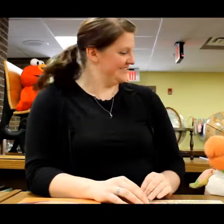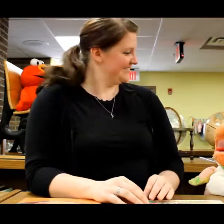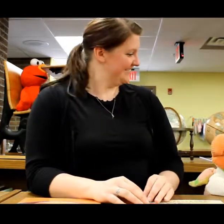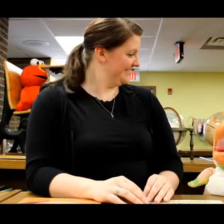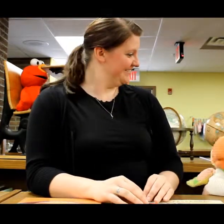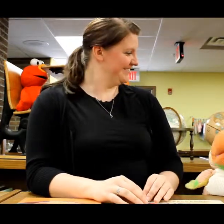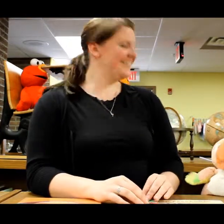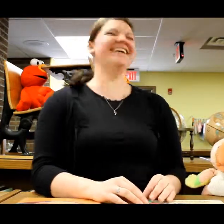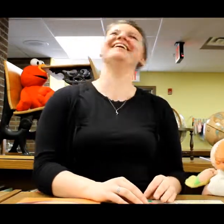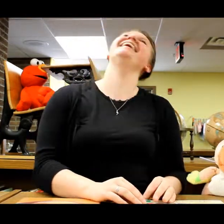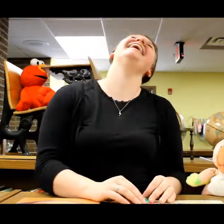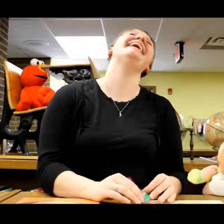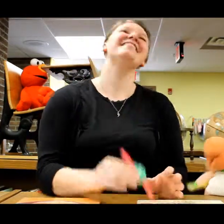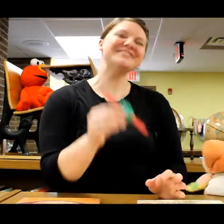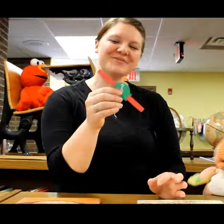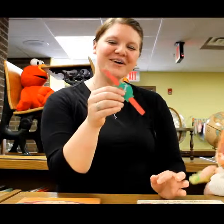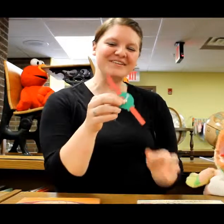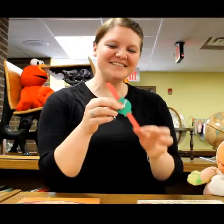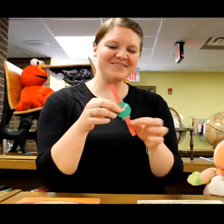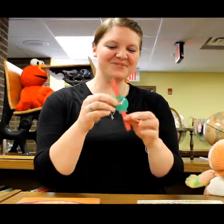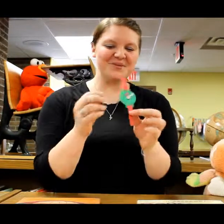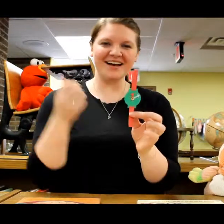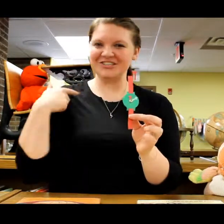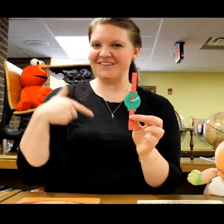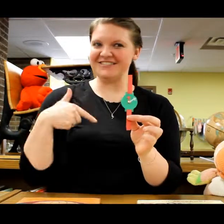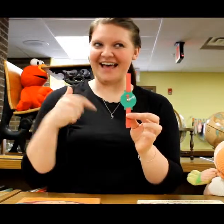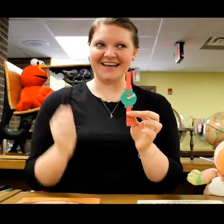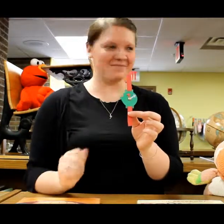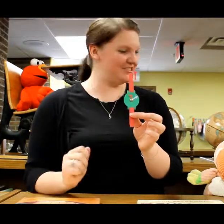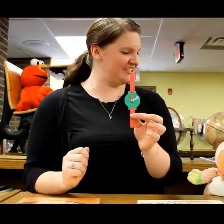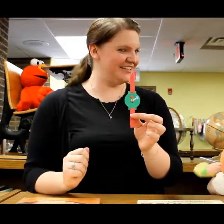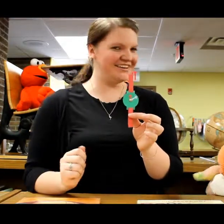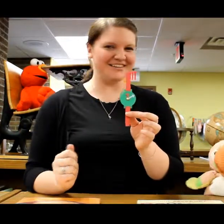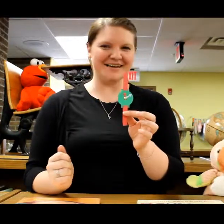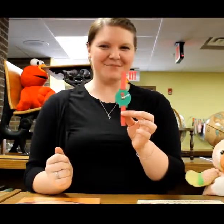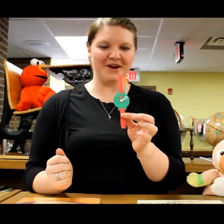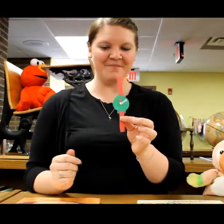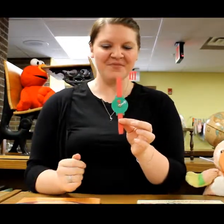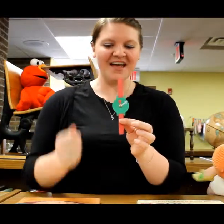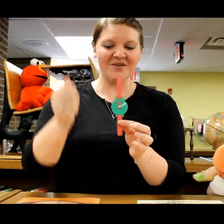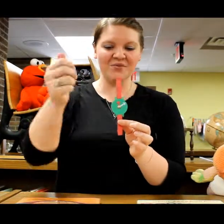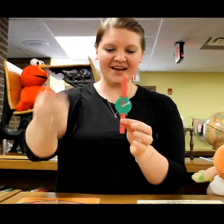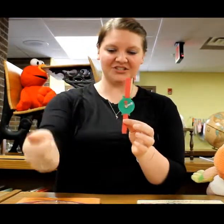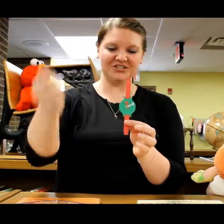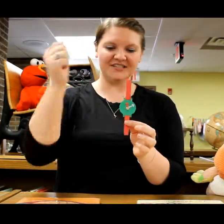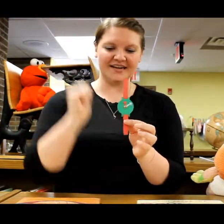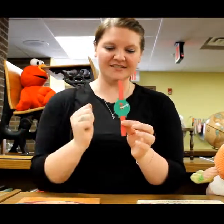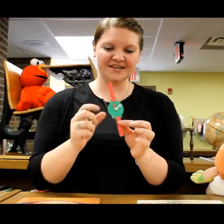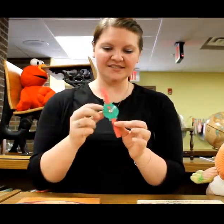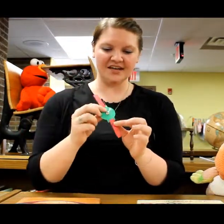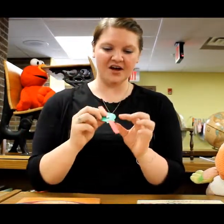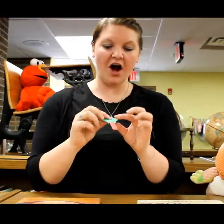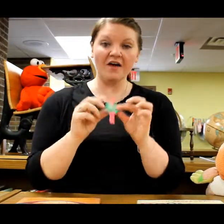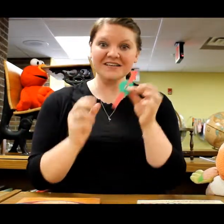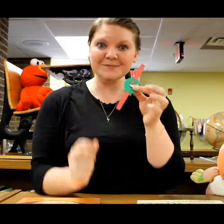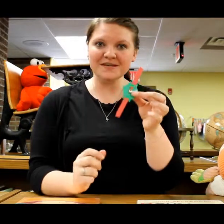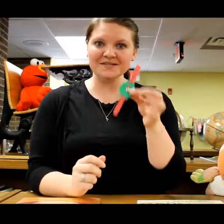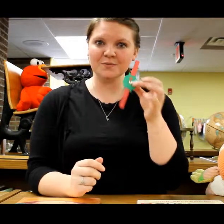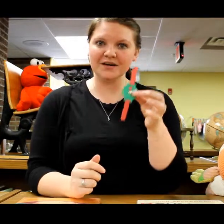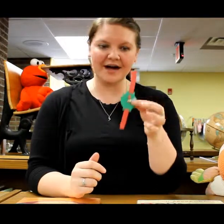starts with W. So what we did was we actually have a die cut machine here at the library and we actually took it downstairs and all these pieces were cut